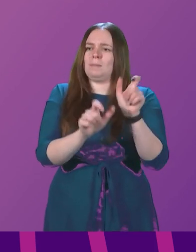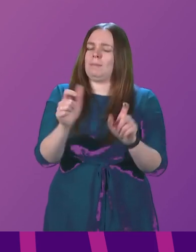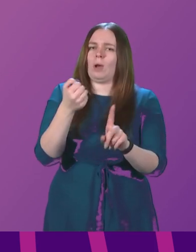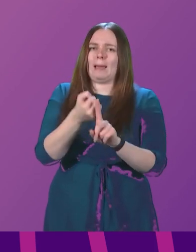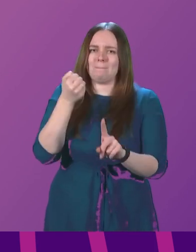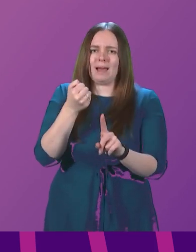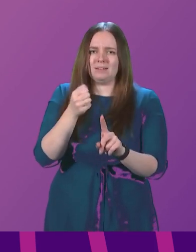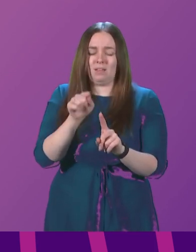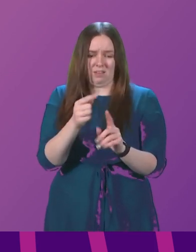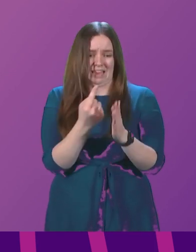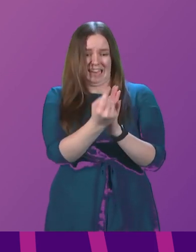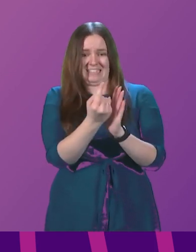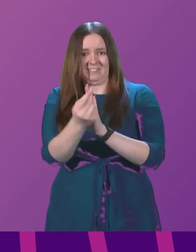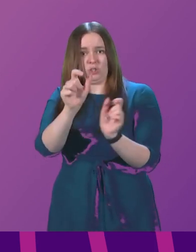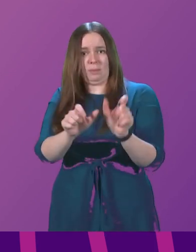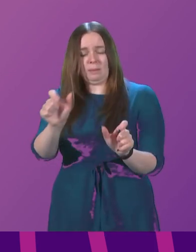individual people.